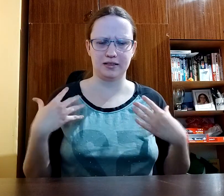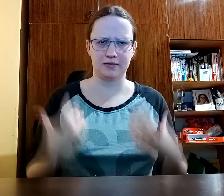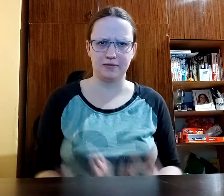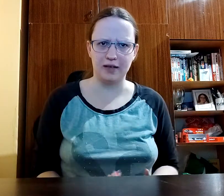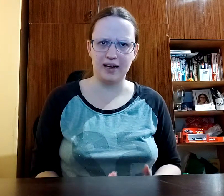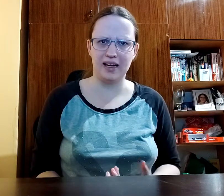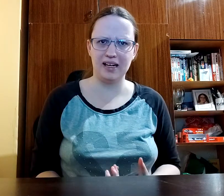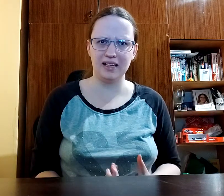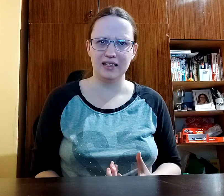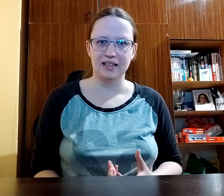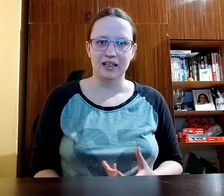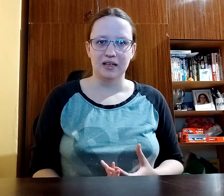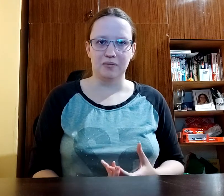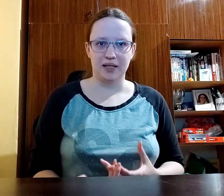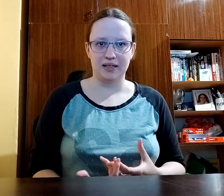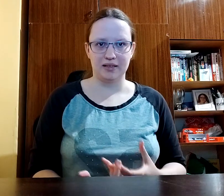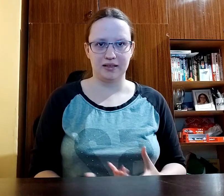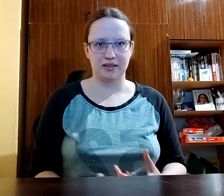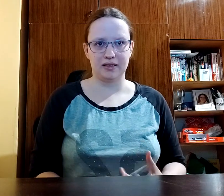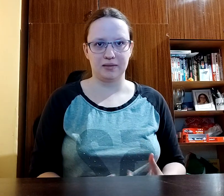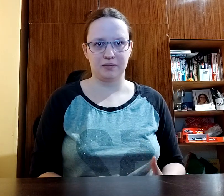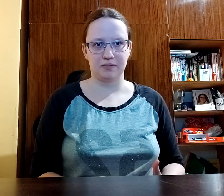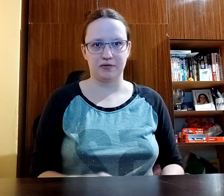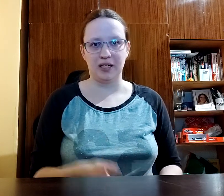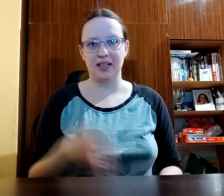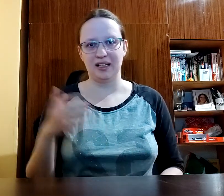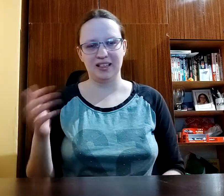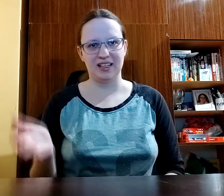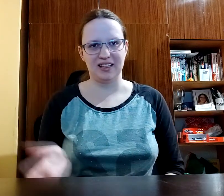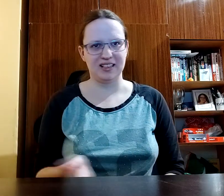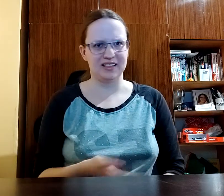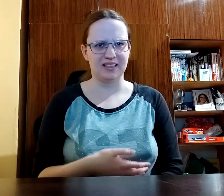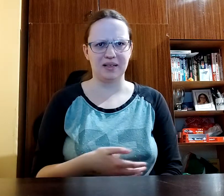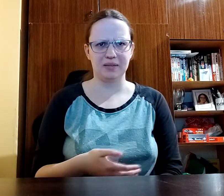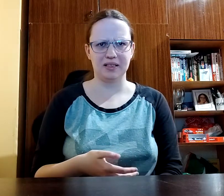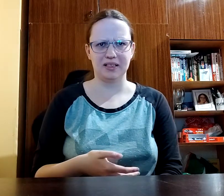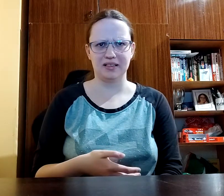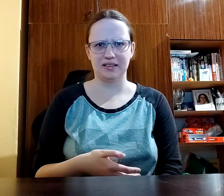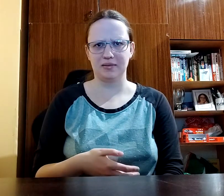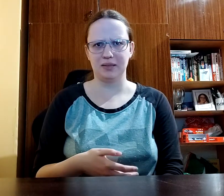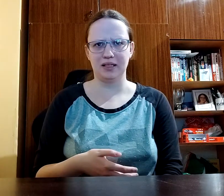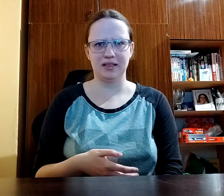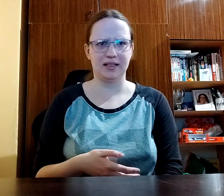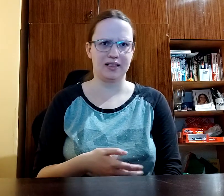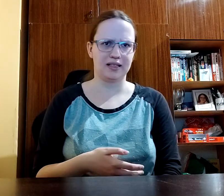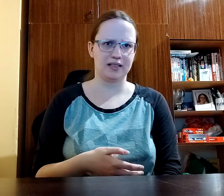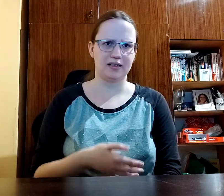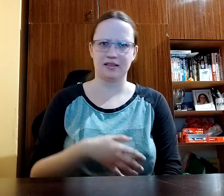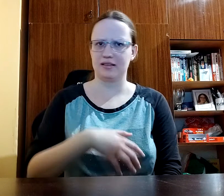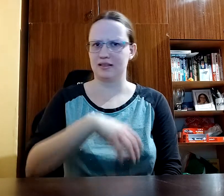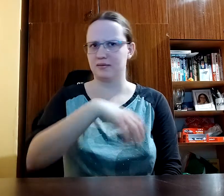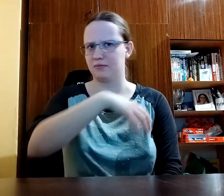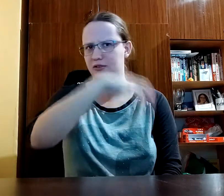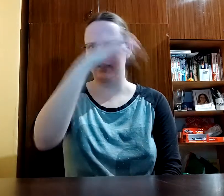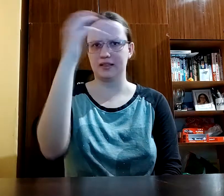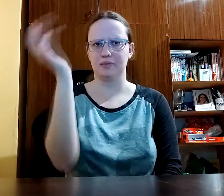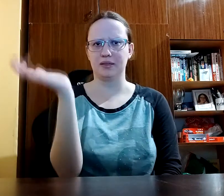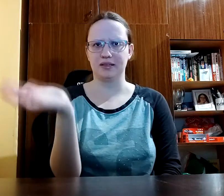fail but failing an exam doesn't mean that for example the